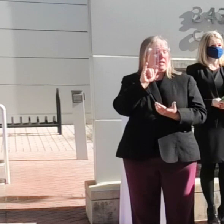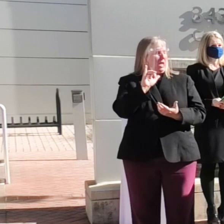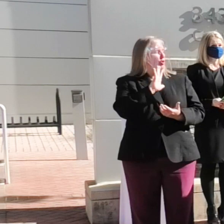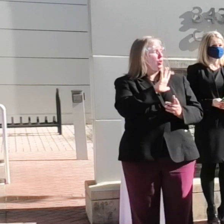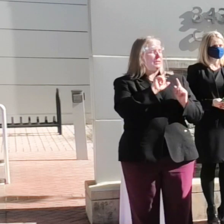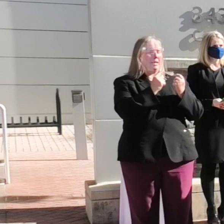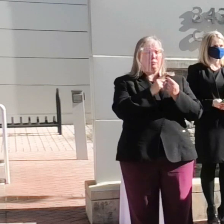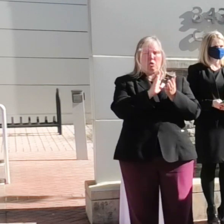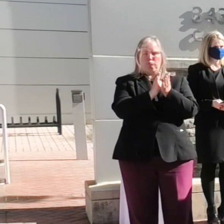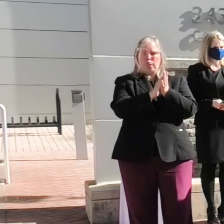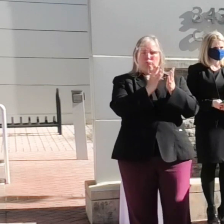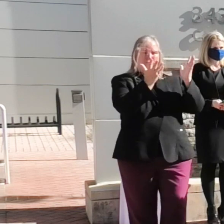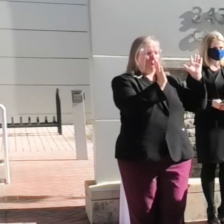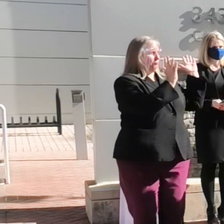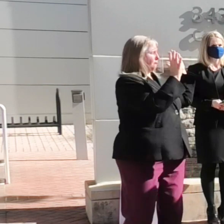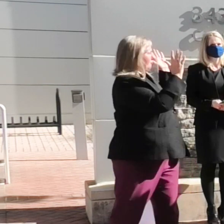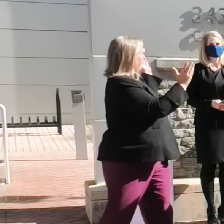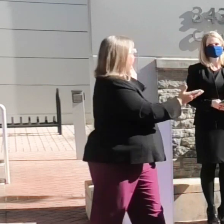her a big round of applause.